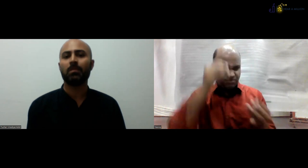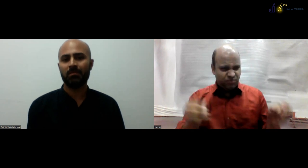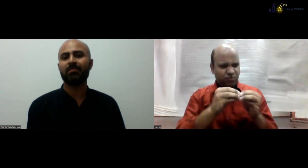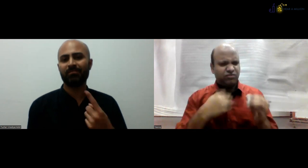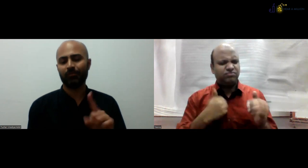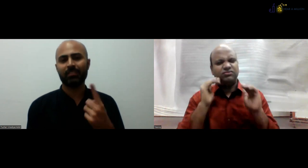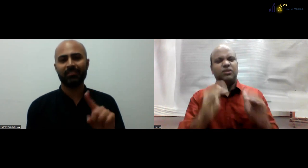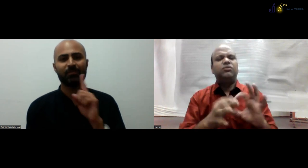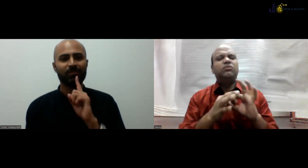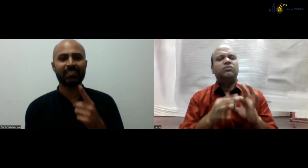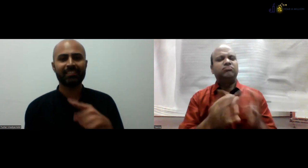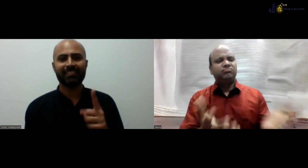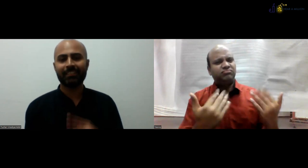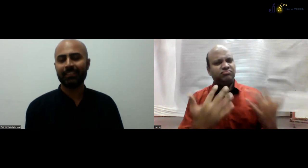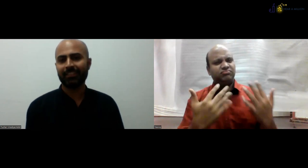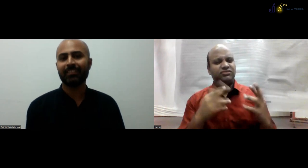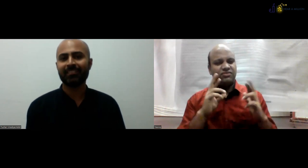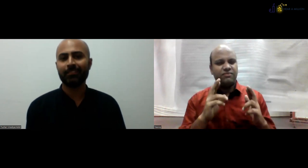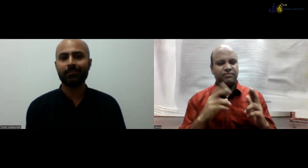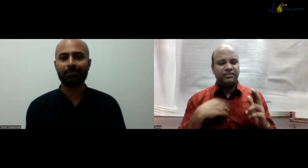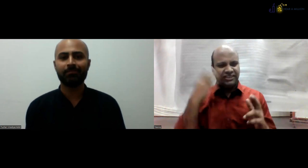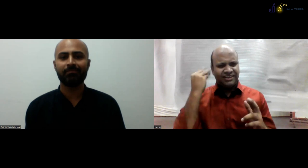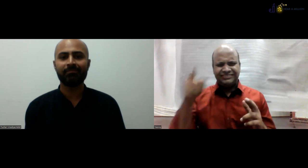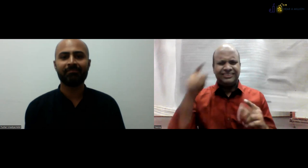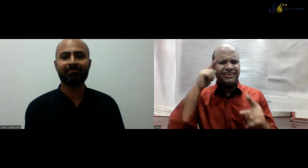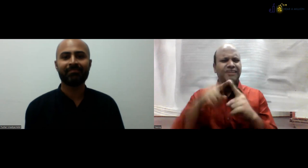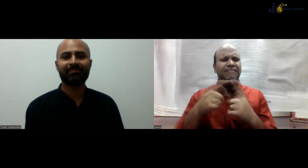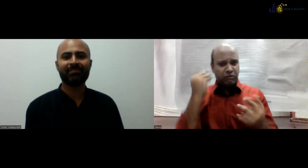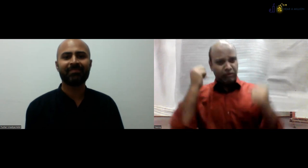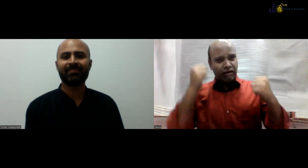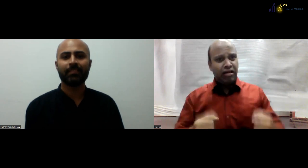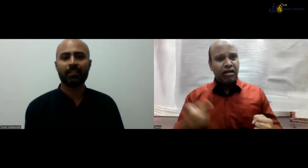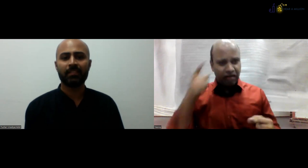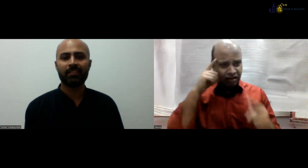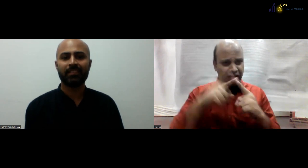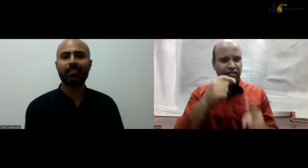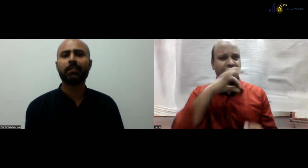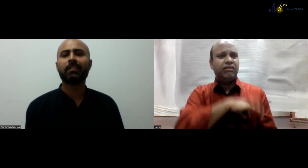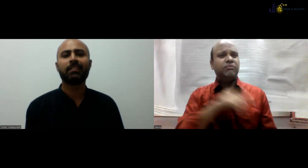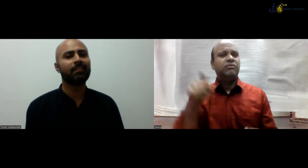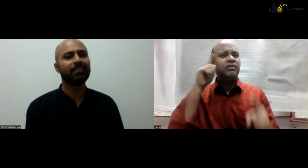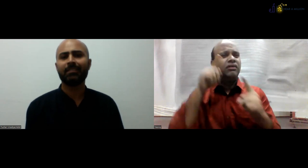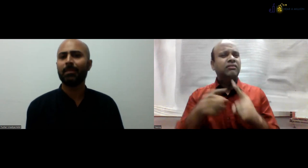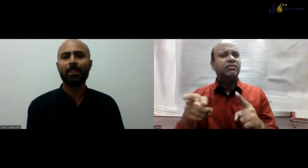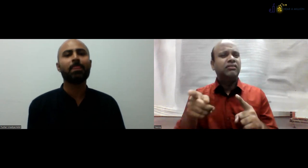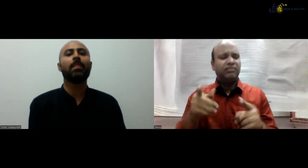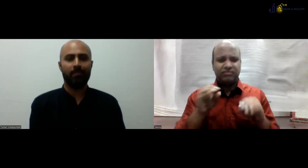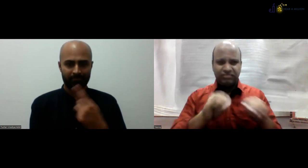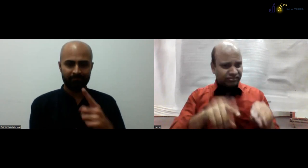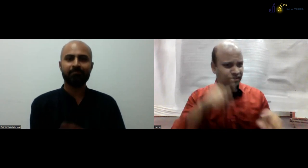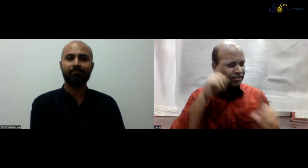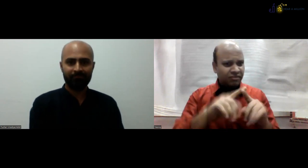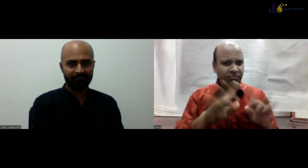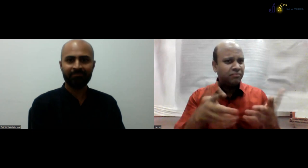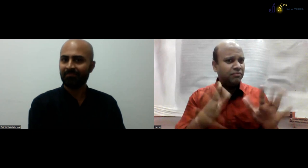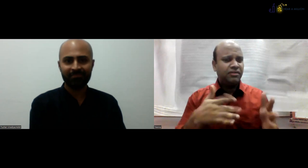support from other hearing colleagues. that's the thing that yeah, why hearing people just to get the